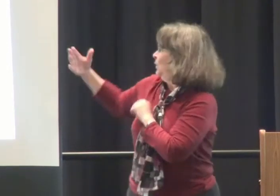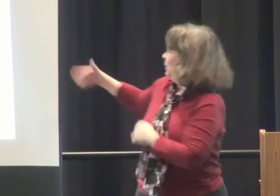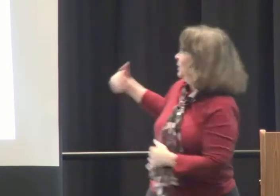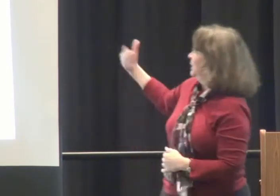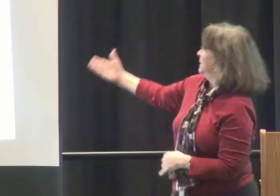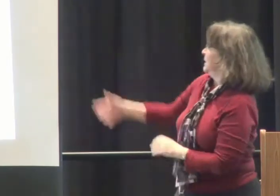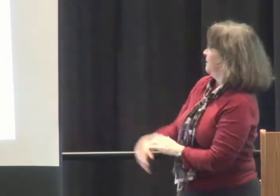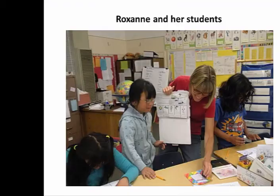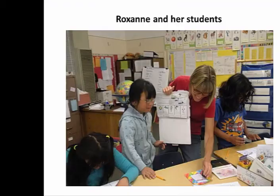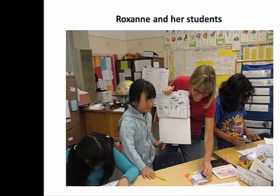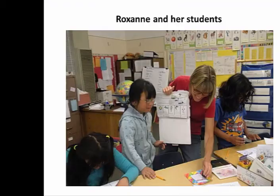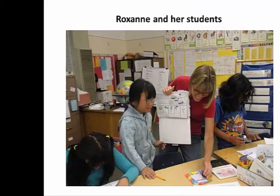Let's take a look.